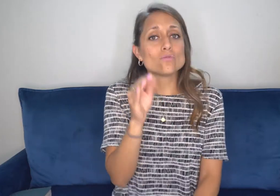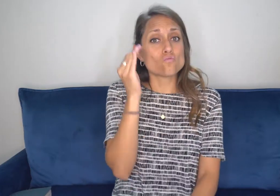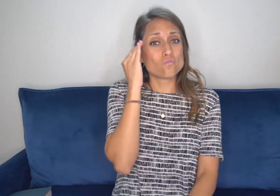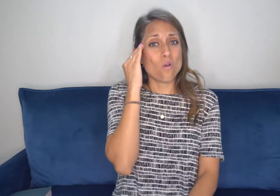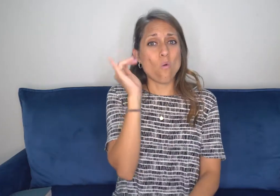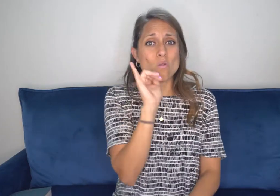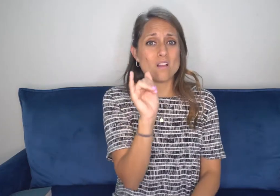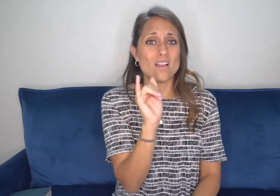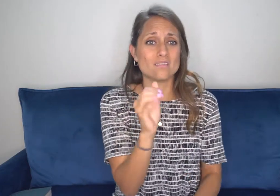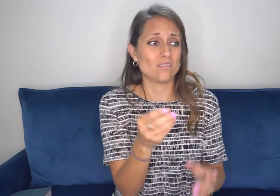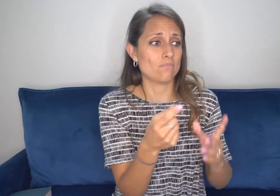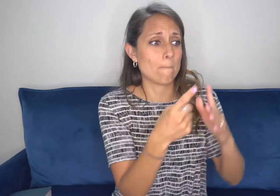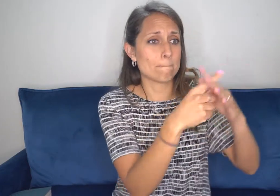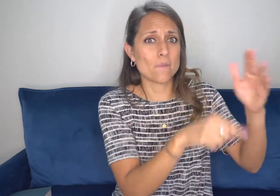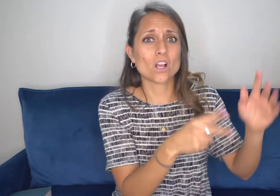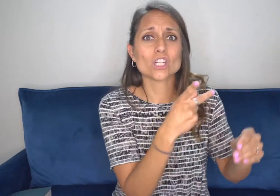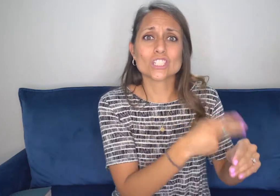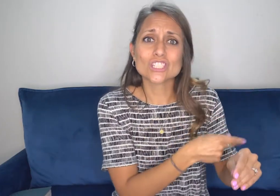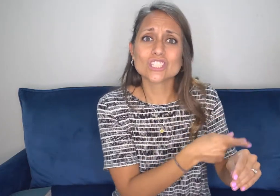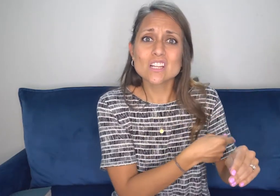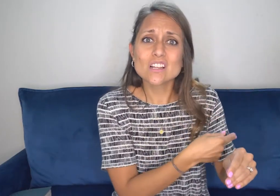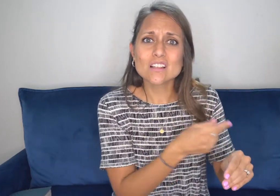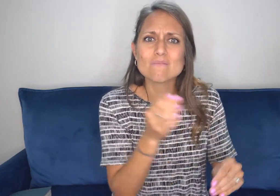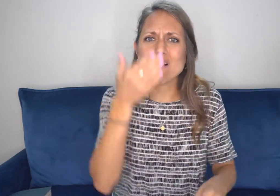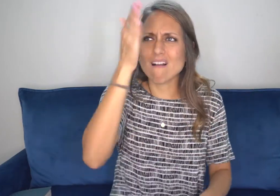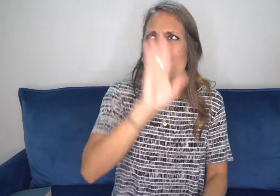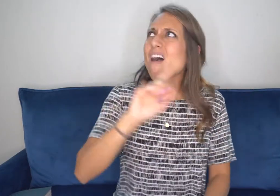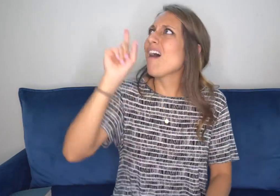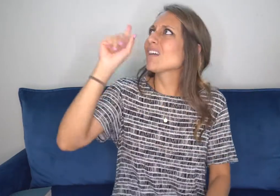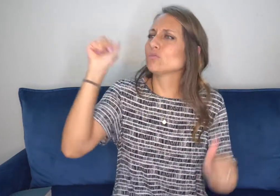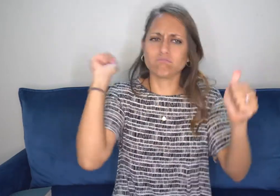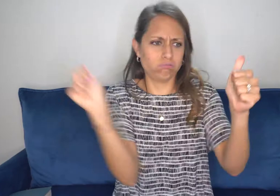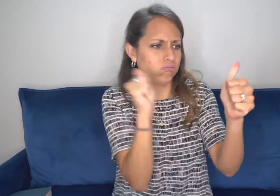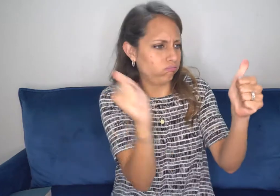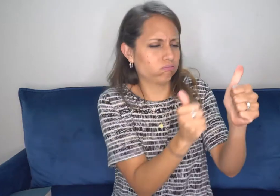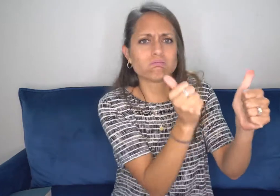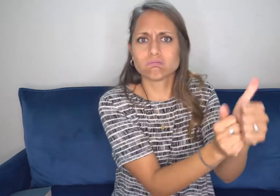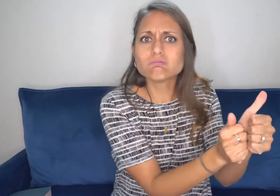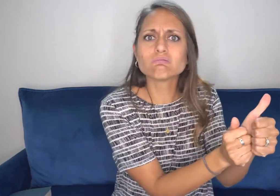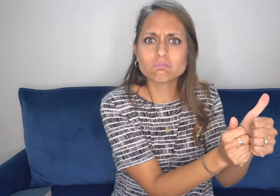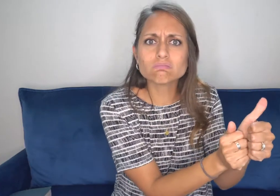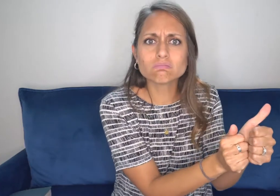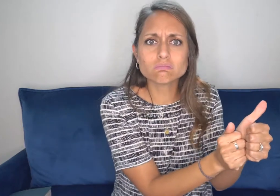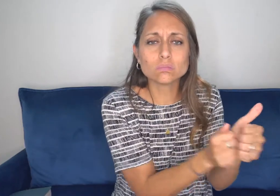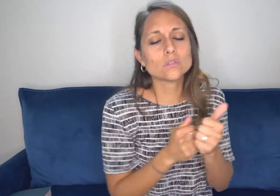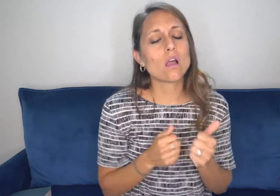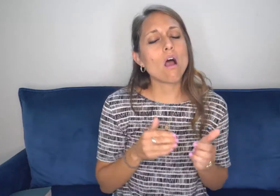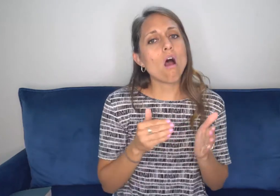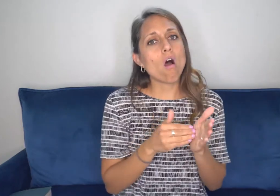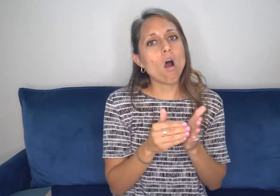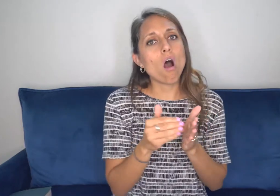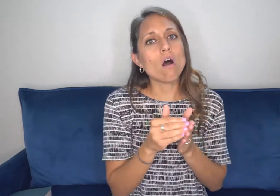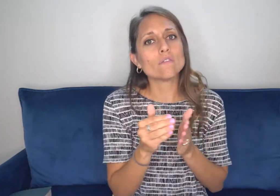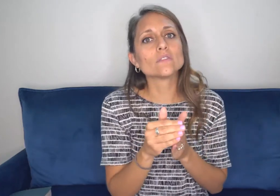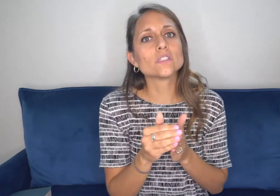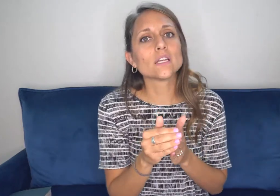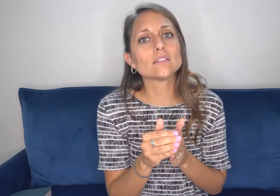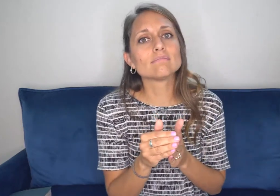deaf people, now I want to talk to you for a minute. We know that parable of the lost